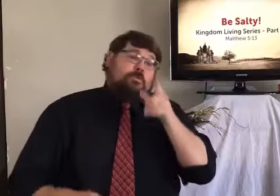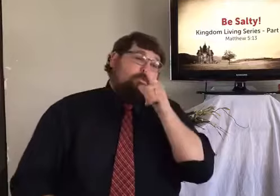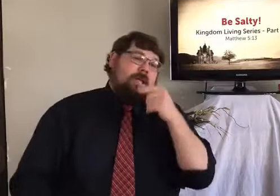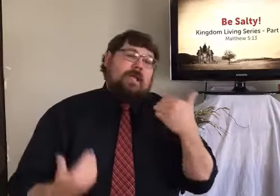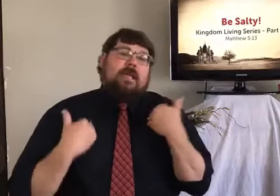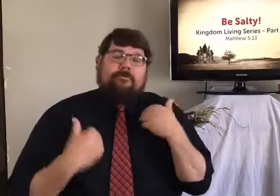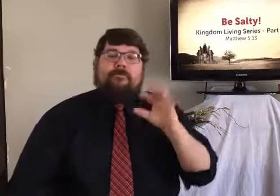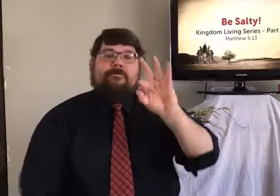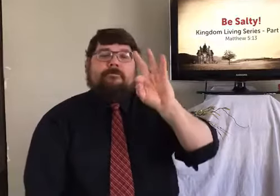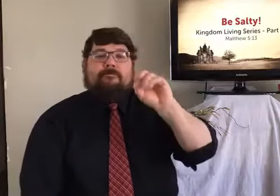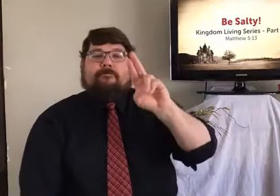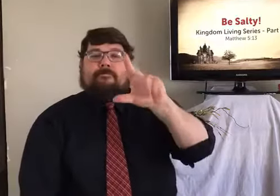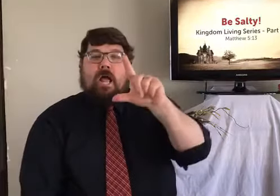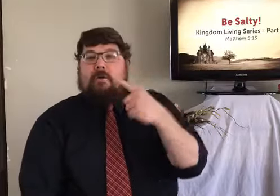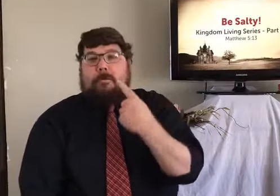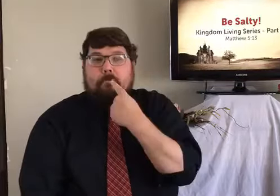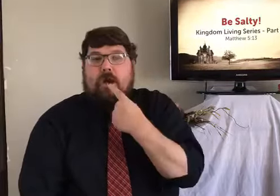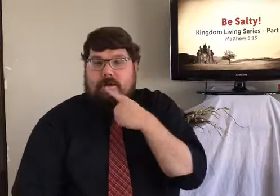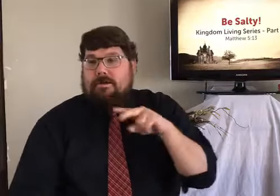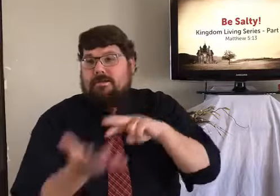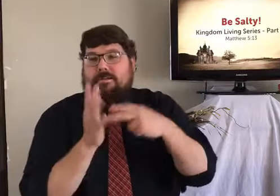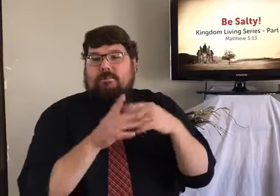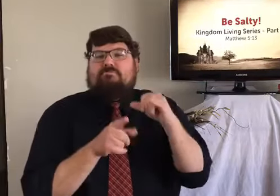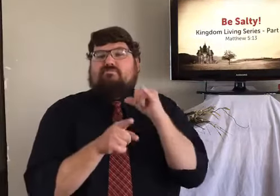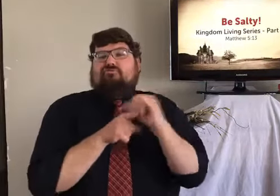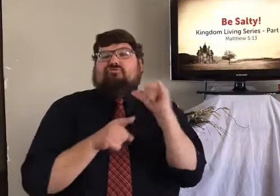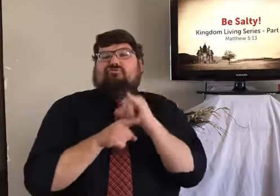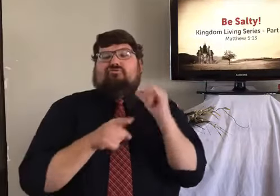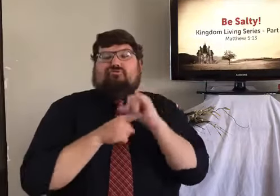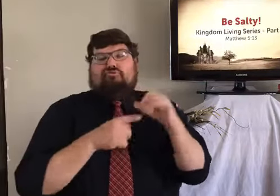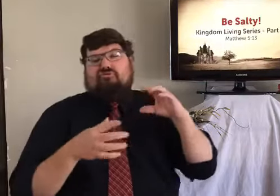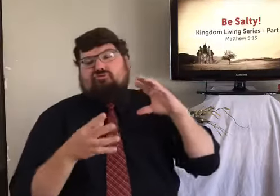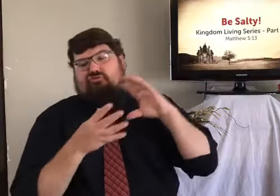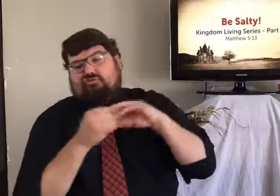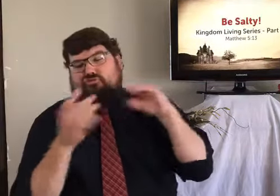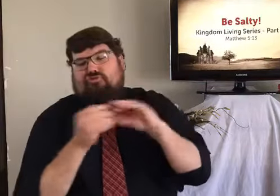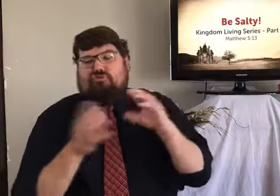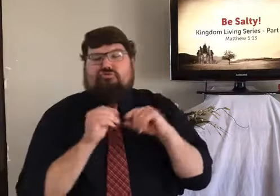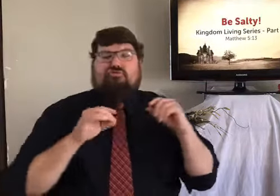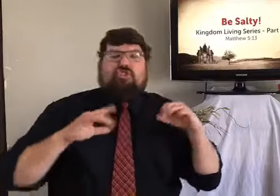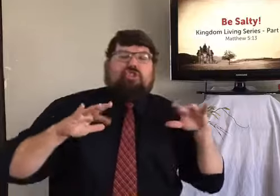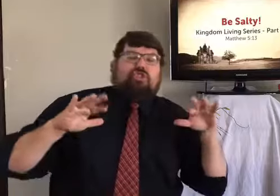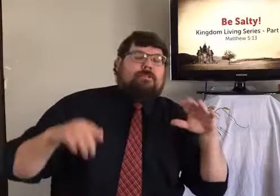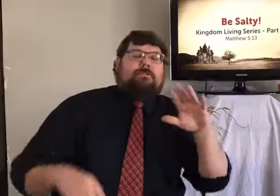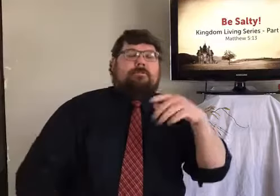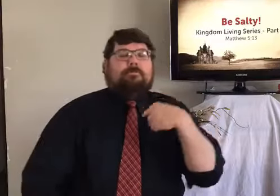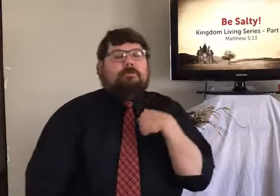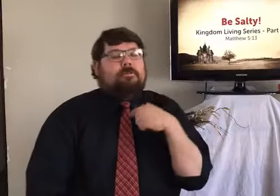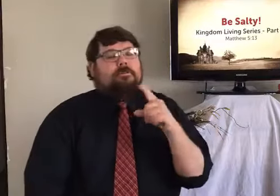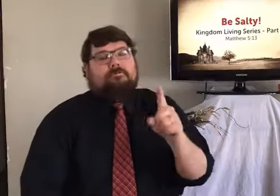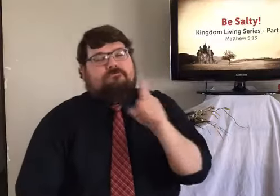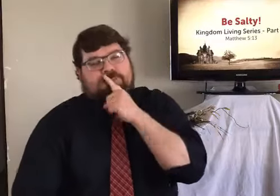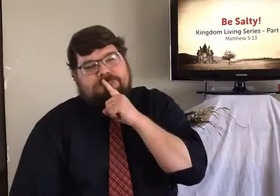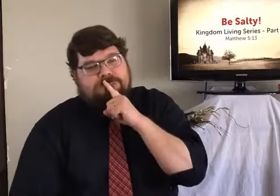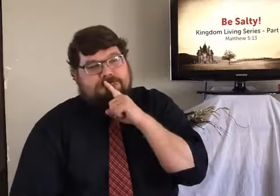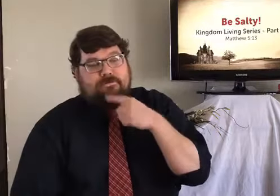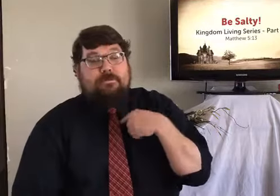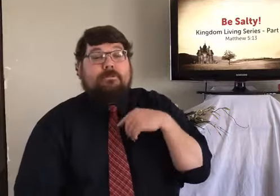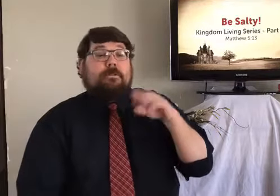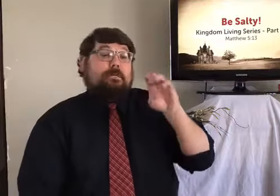Salty can mean someone who has a dirty mouth, foul language, someone who swears a lot, someone that's not what I'm talking